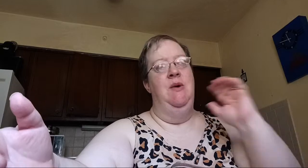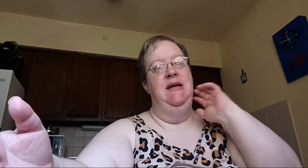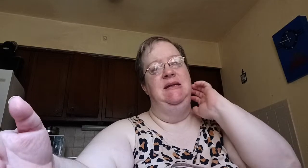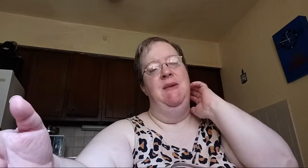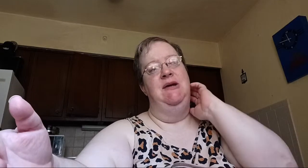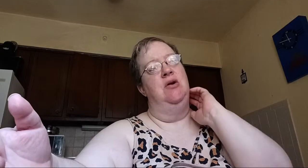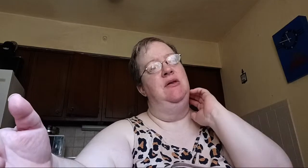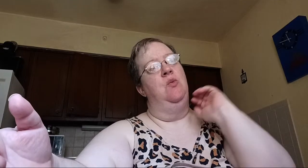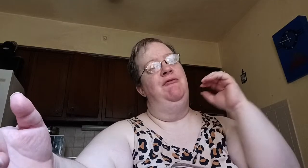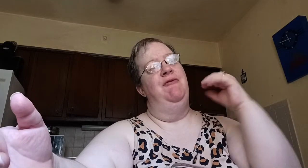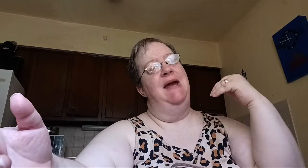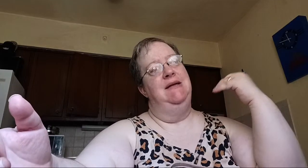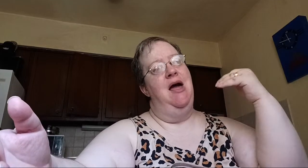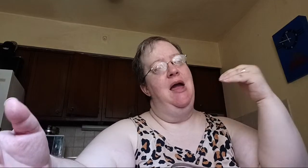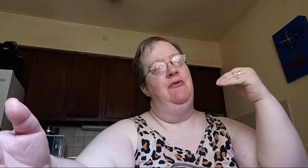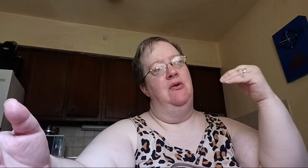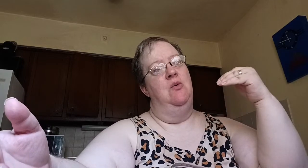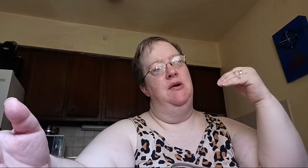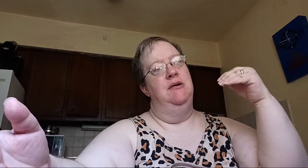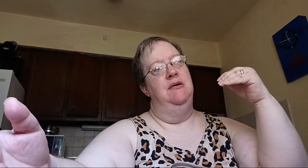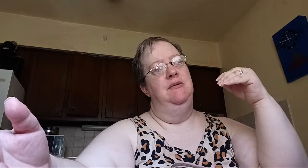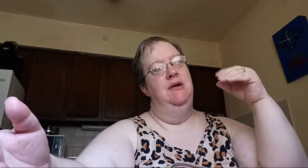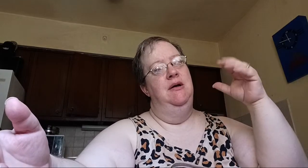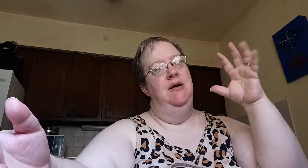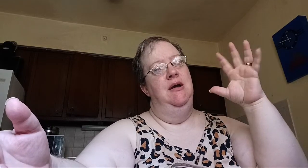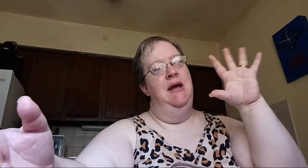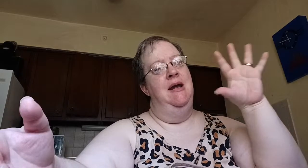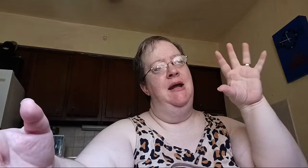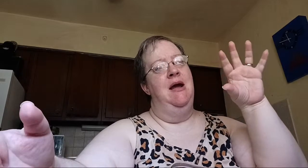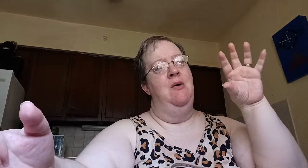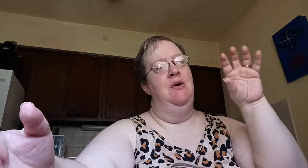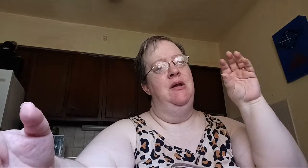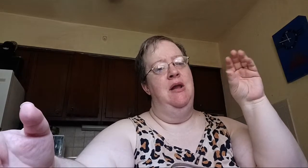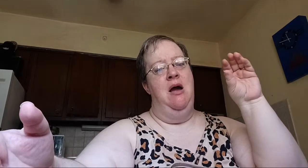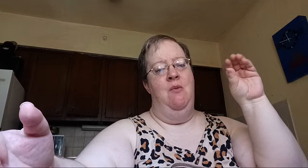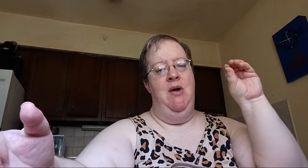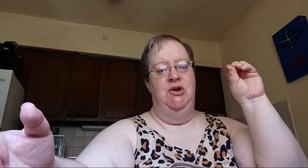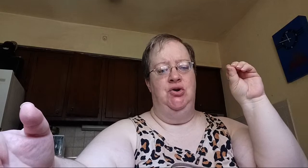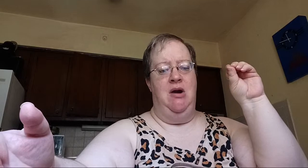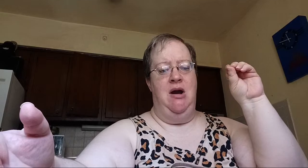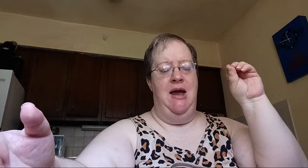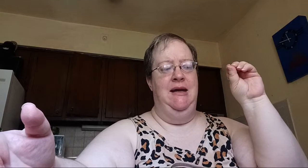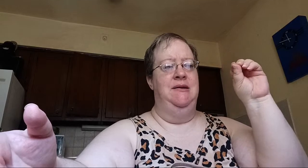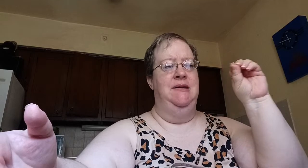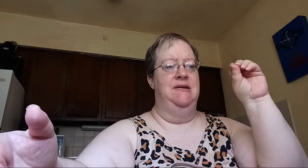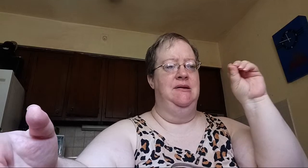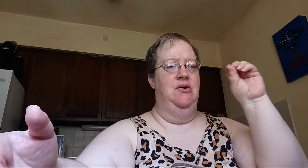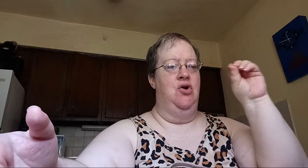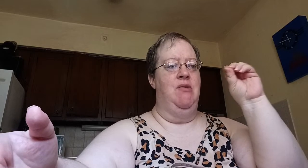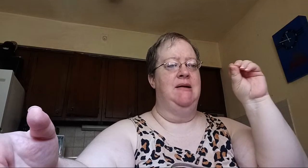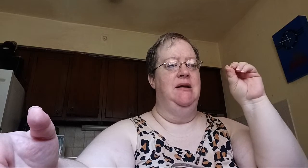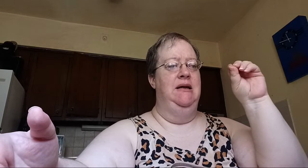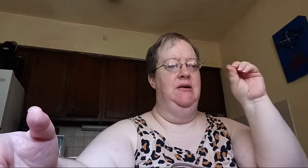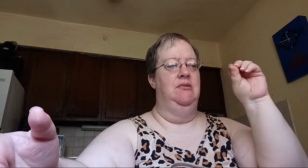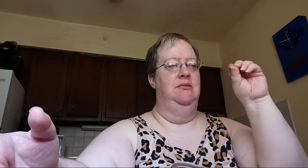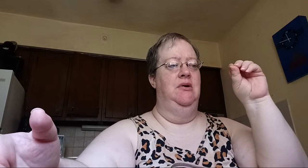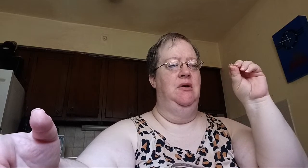need to make sure that we're finding time for the Lord. And I want to make sure I get this correctly here, okay?